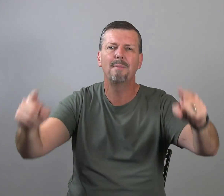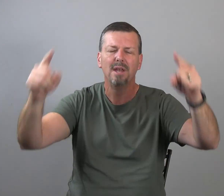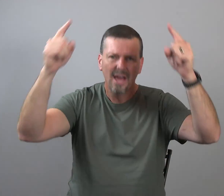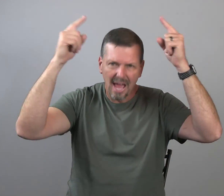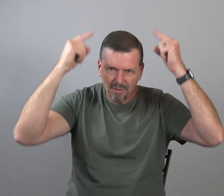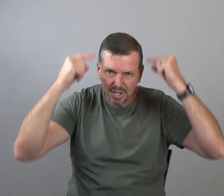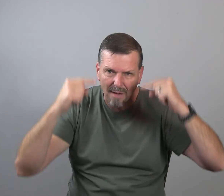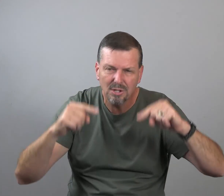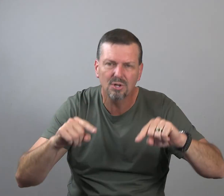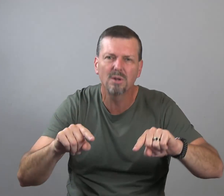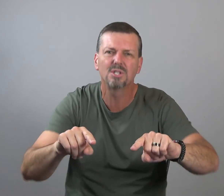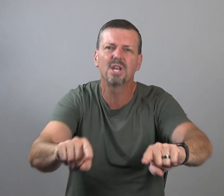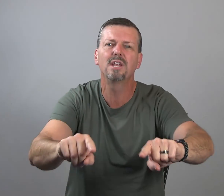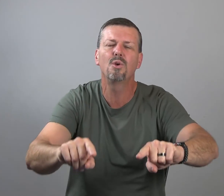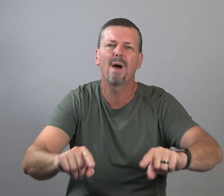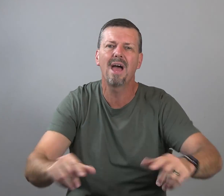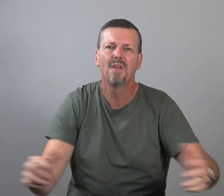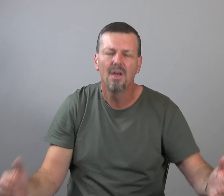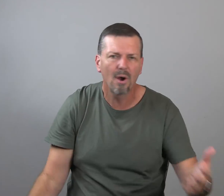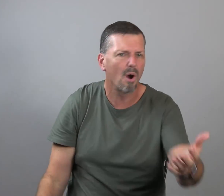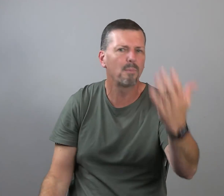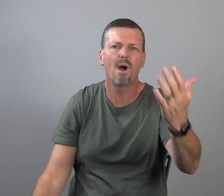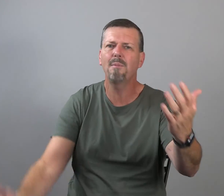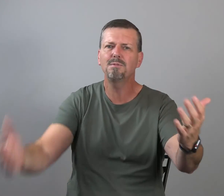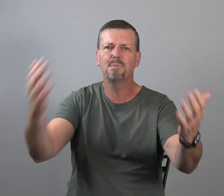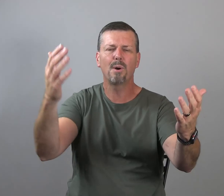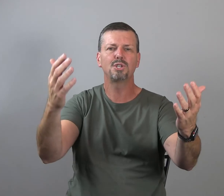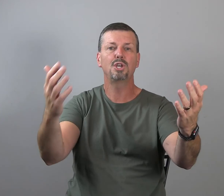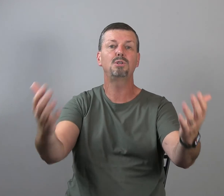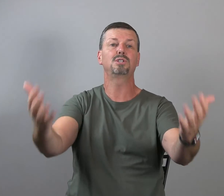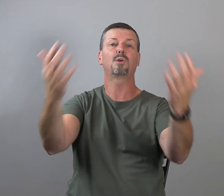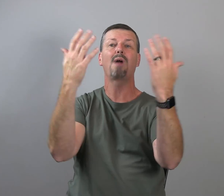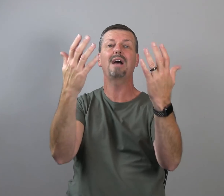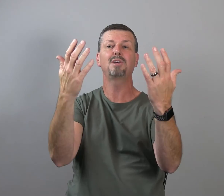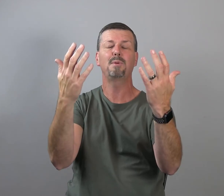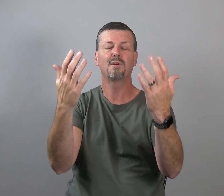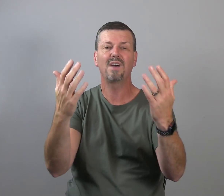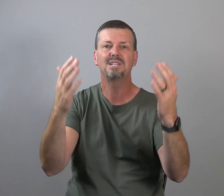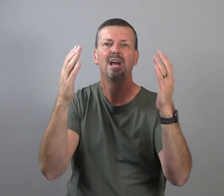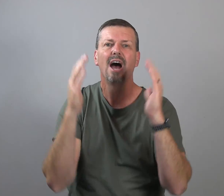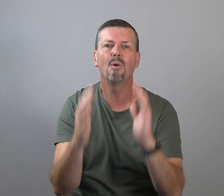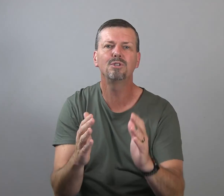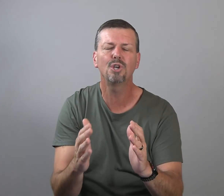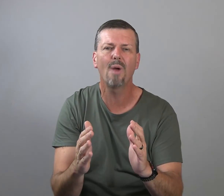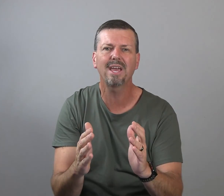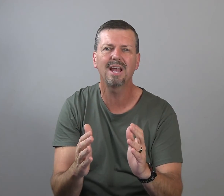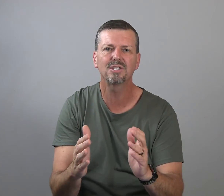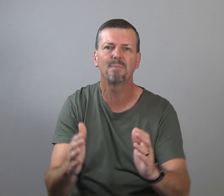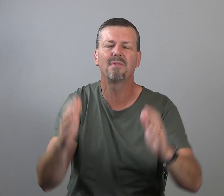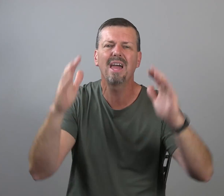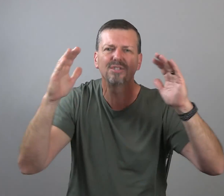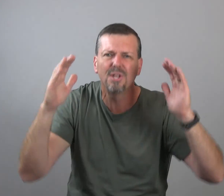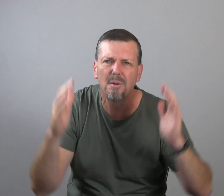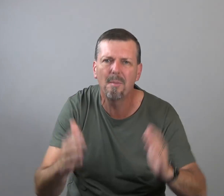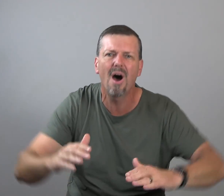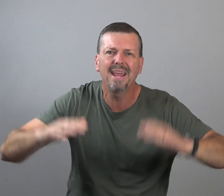habit. Every time you start to set a new path. There are problems and persecutions that rise up in your face. I want you to recognize something. That is the demonic